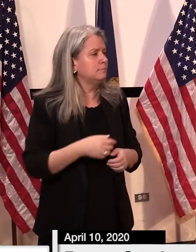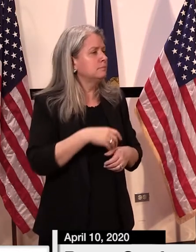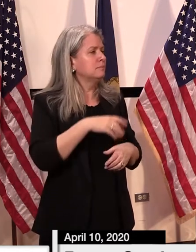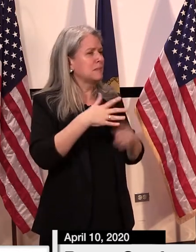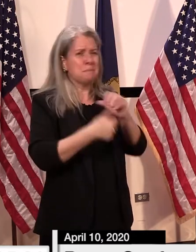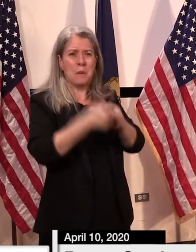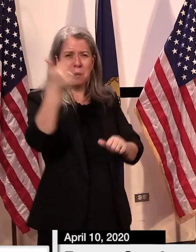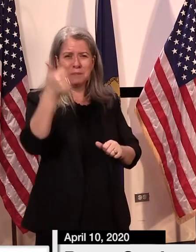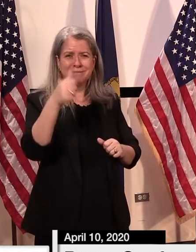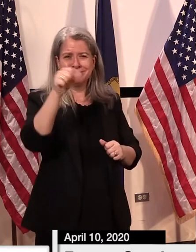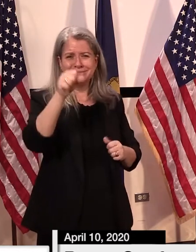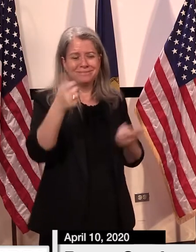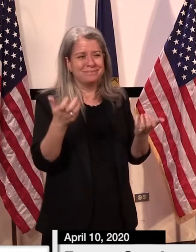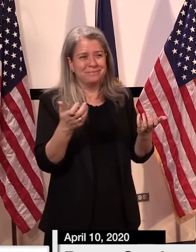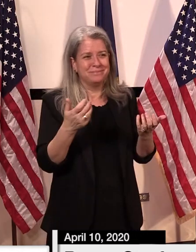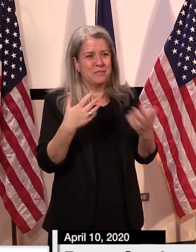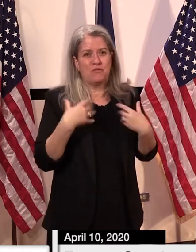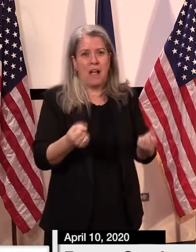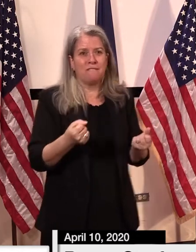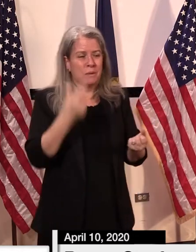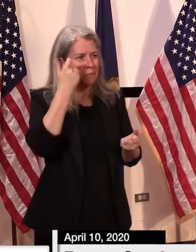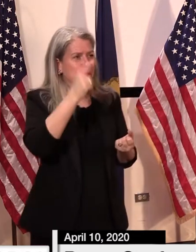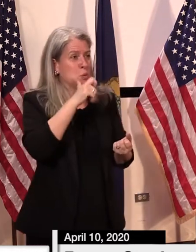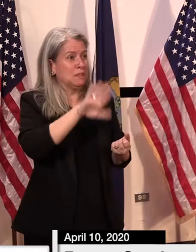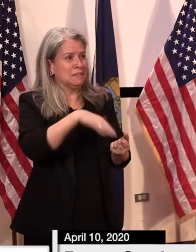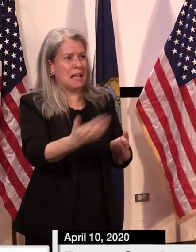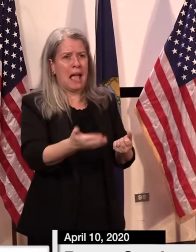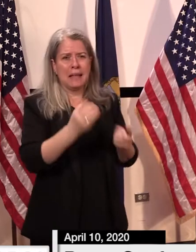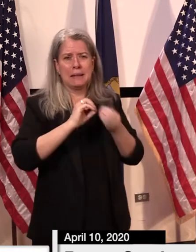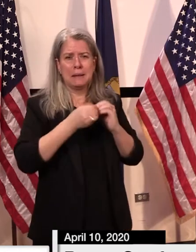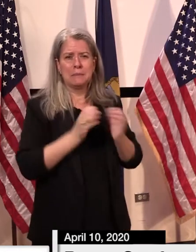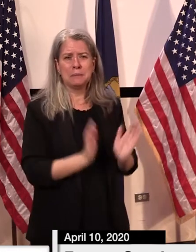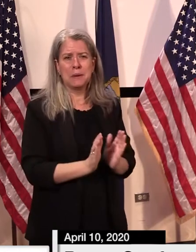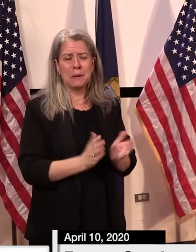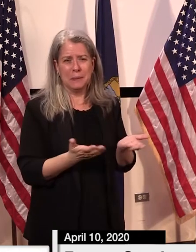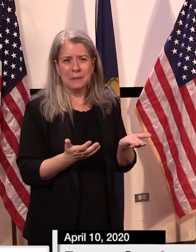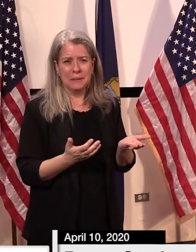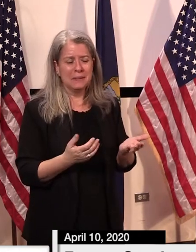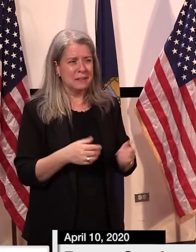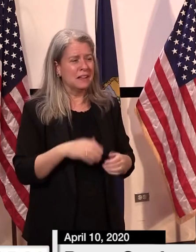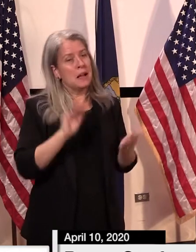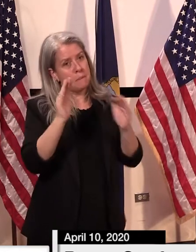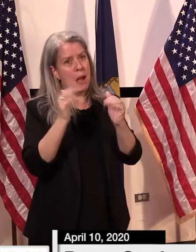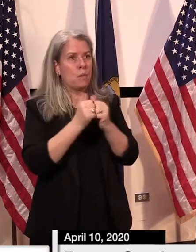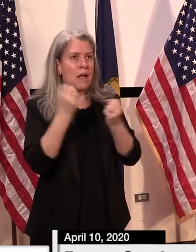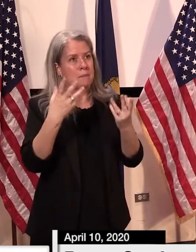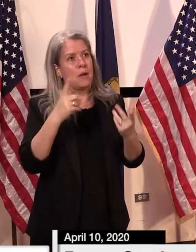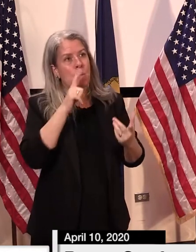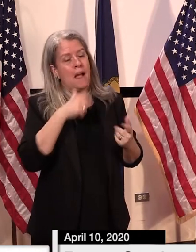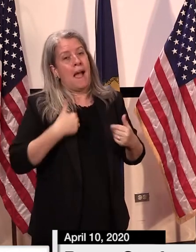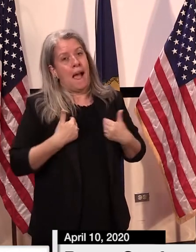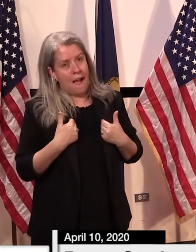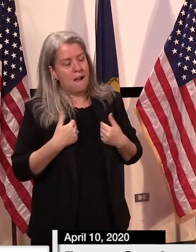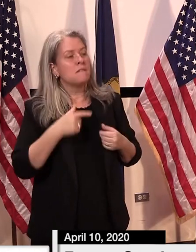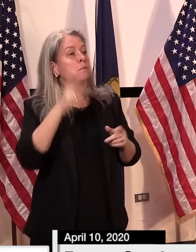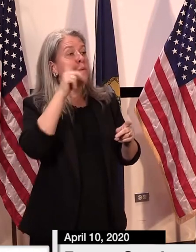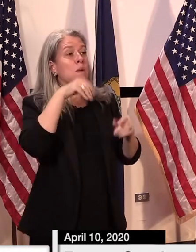majority. We know that in terms of people who've been hospitalized and have survived,